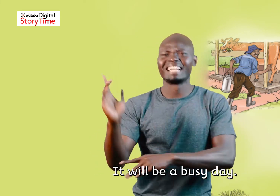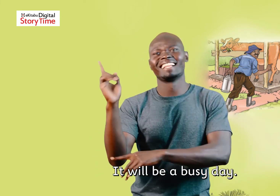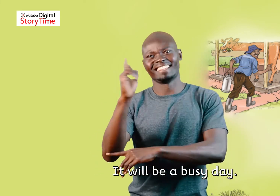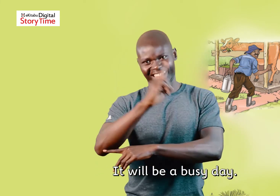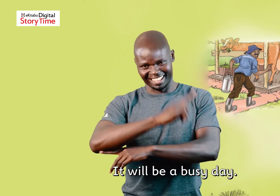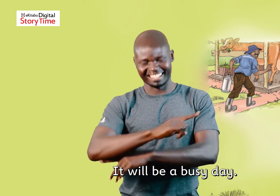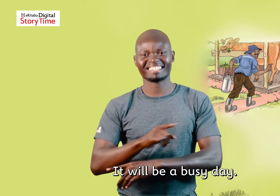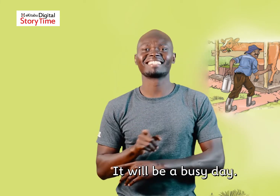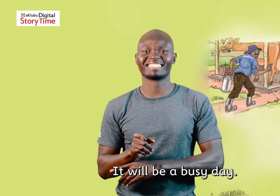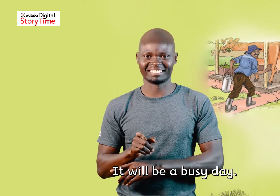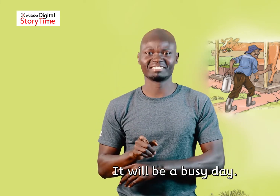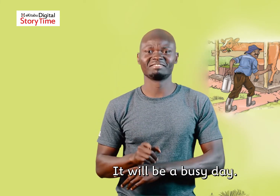It will be a busy day